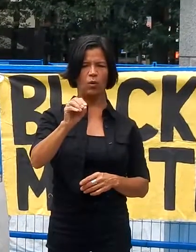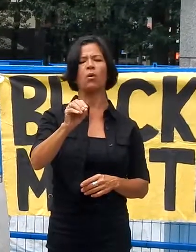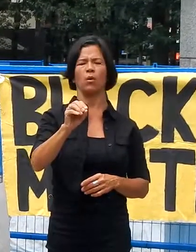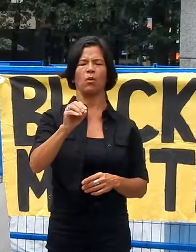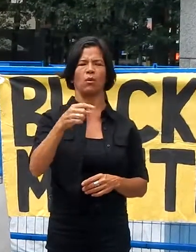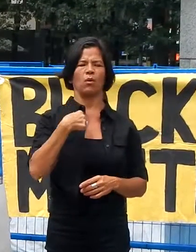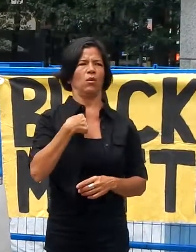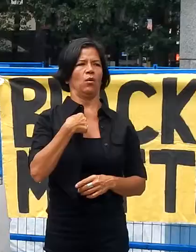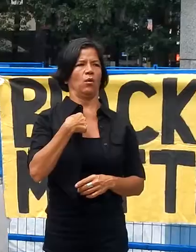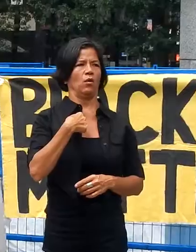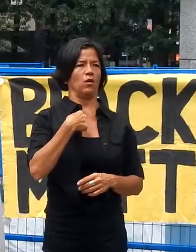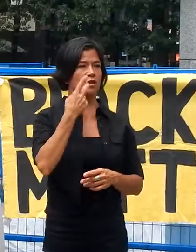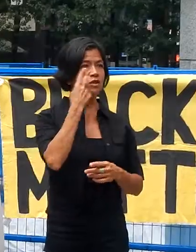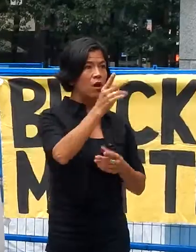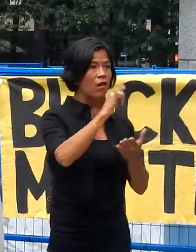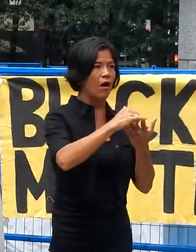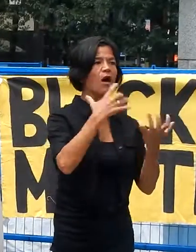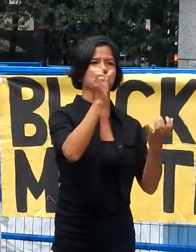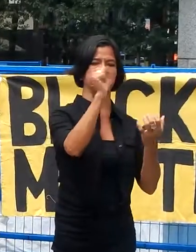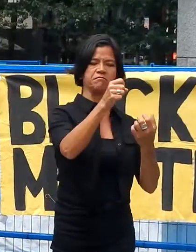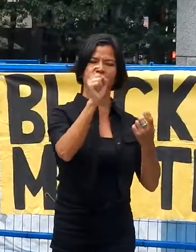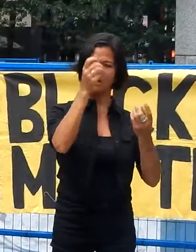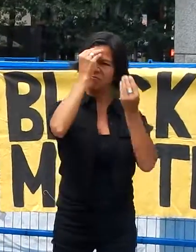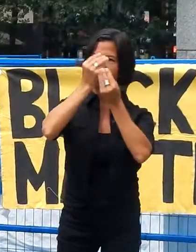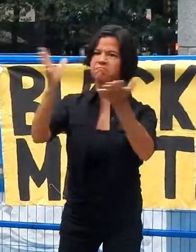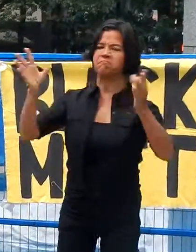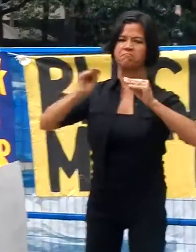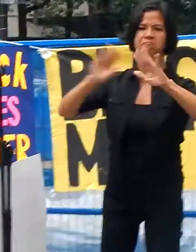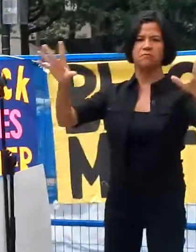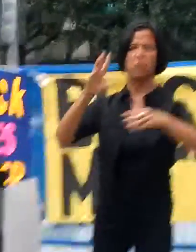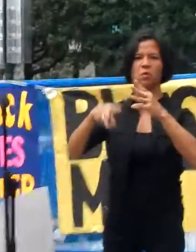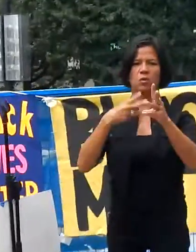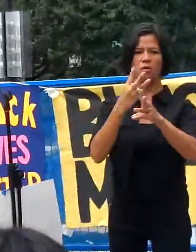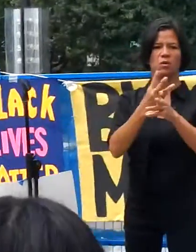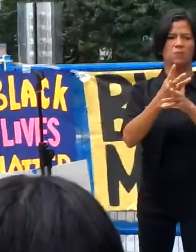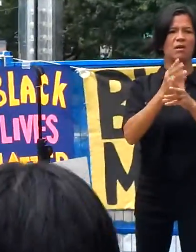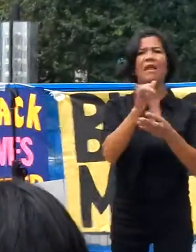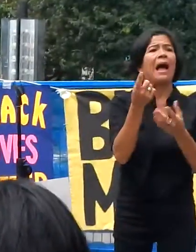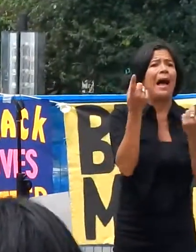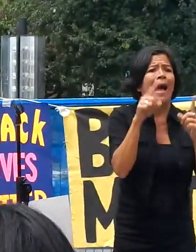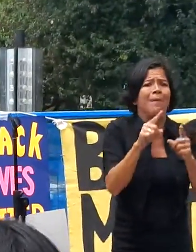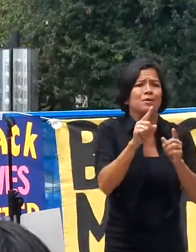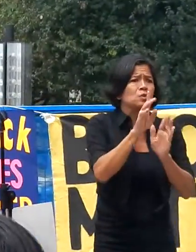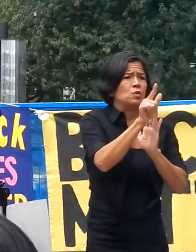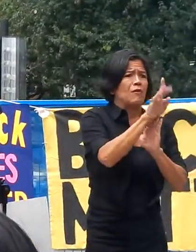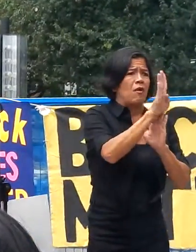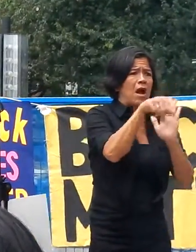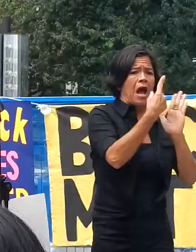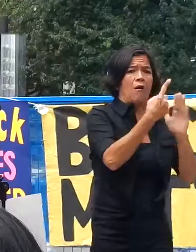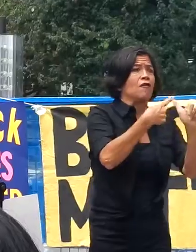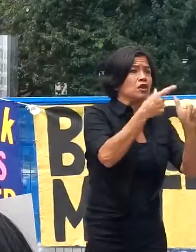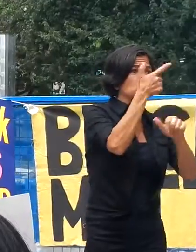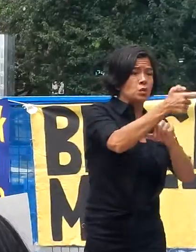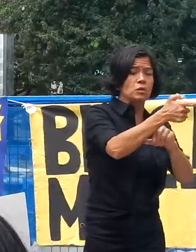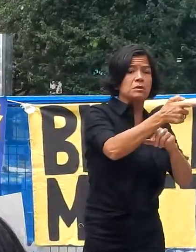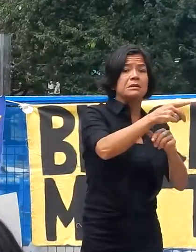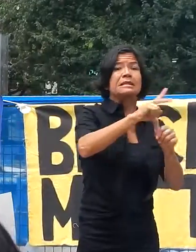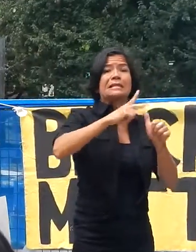let me share with the world. Because it had just happened 24 hours after the first shooting.